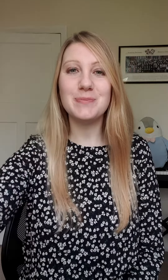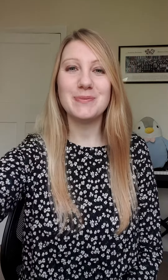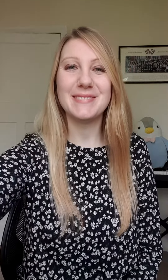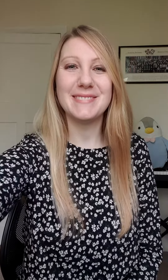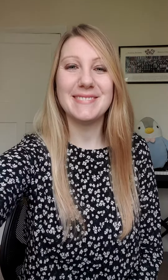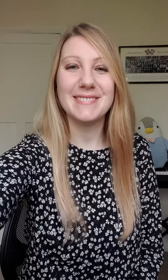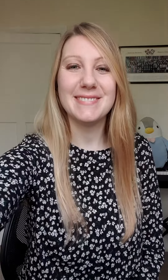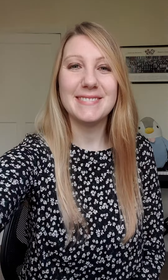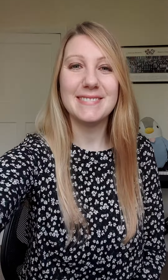Bye.